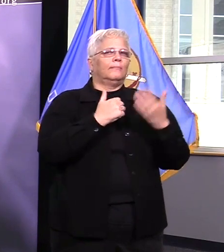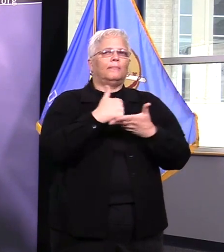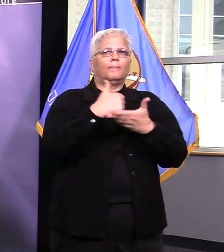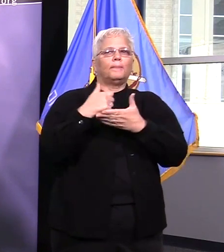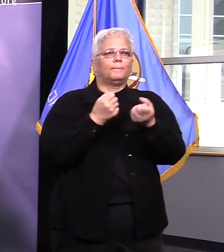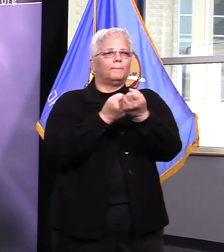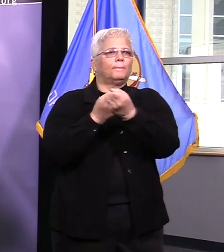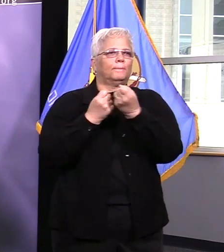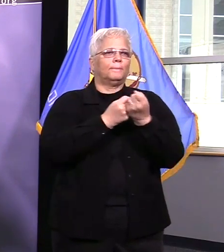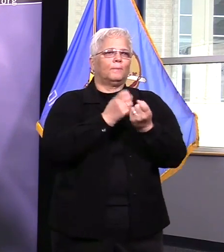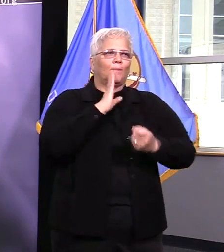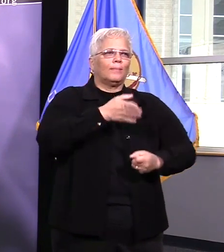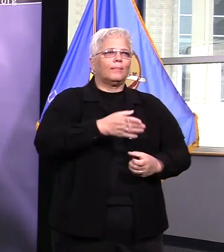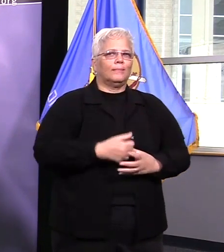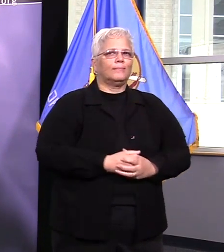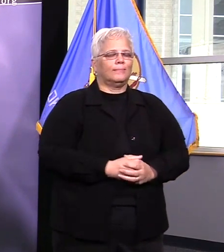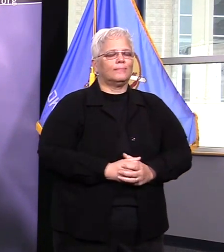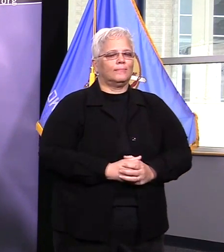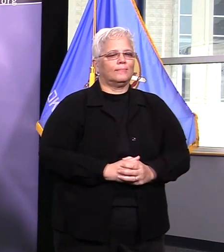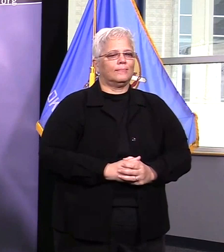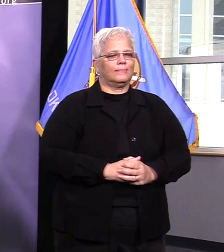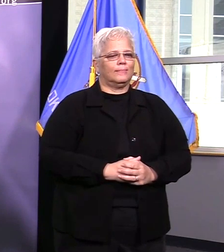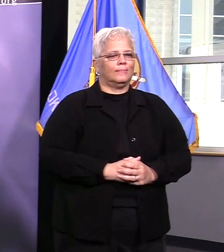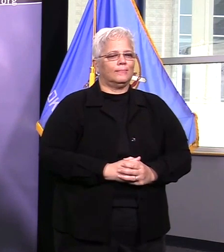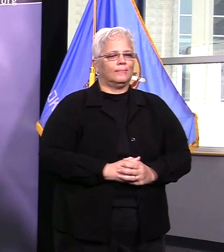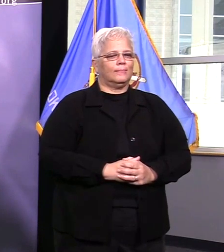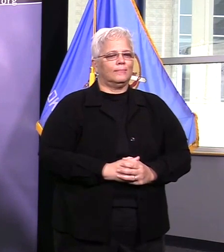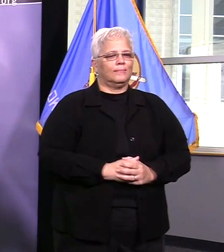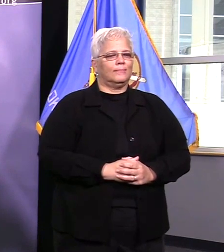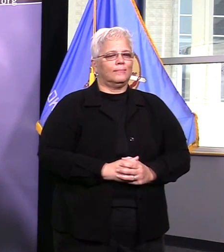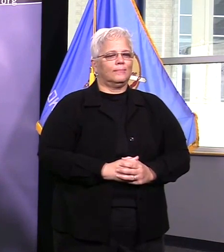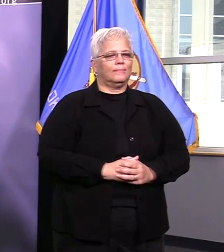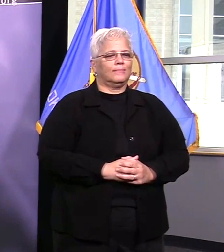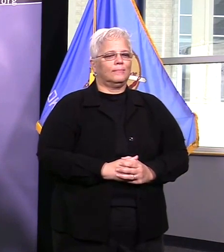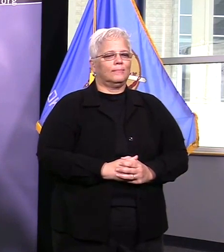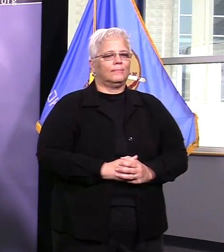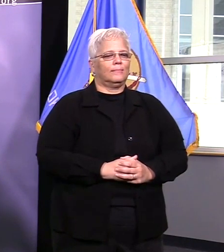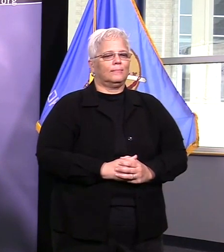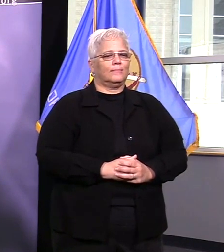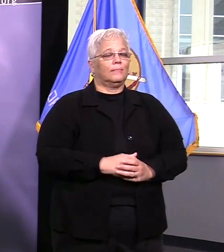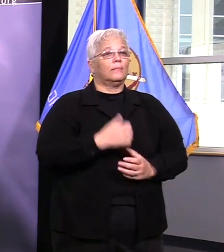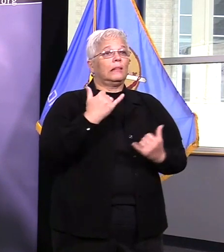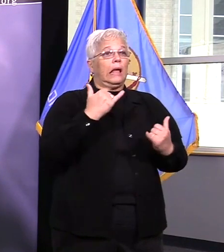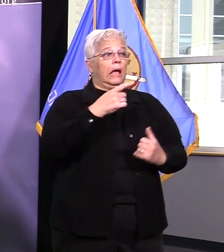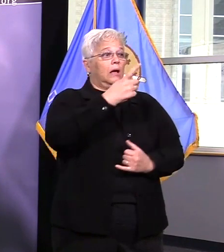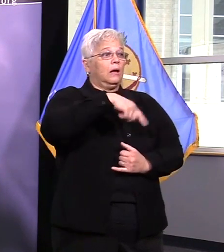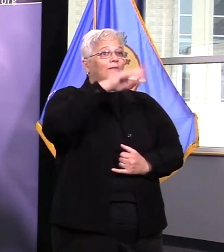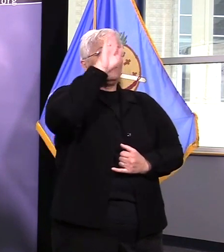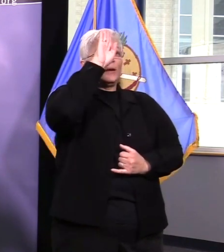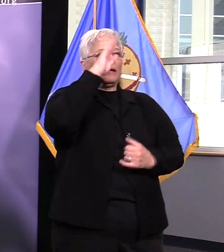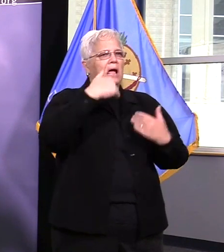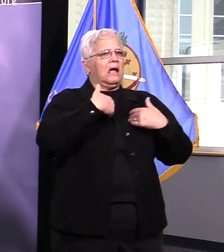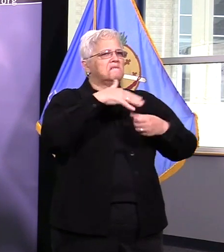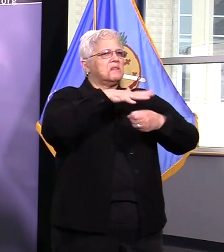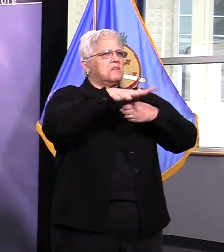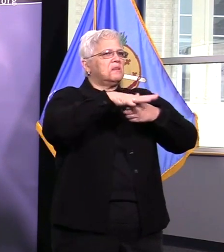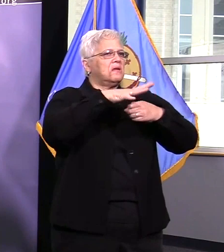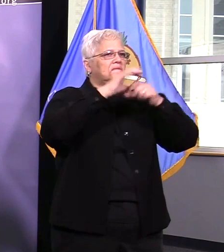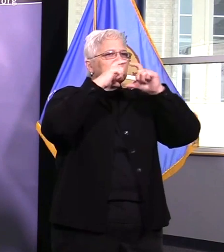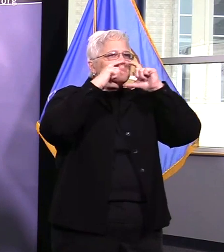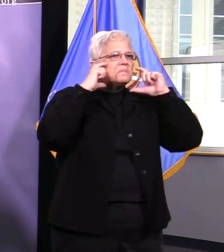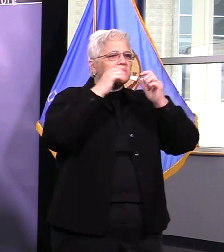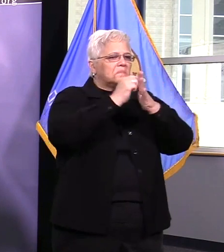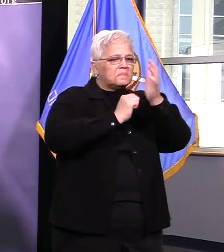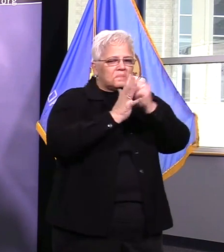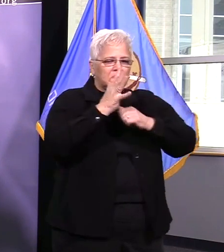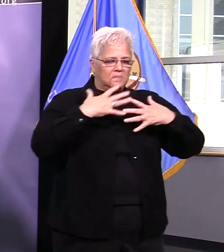but we do have stuff on order and we do need that stuff to come in but for the most part right now we're in pretty good shape when you look at the